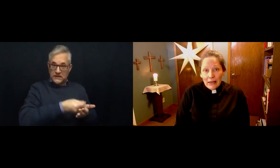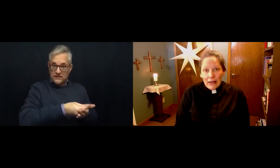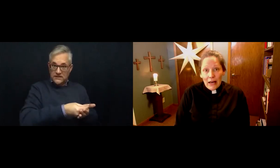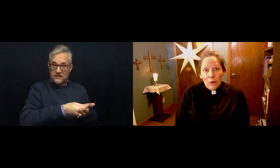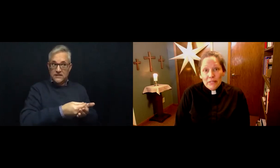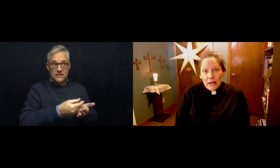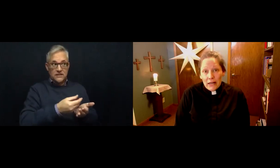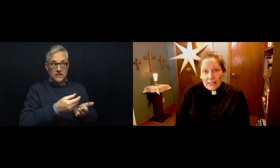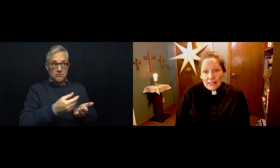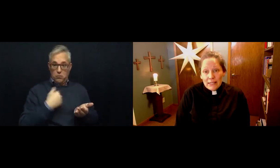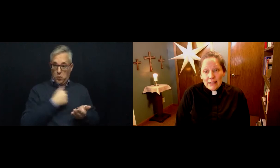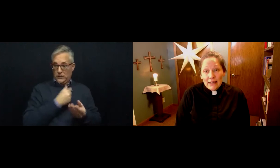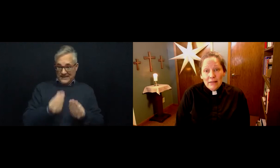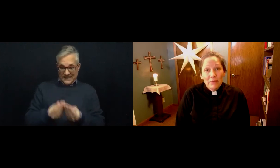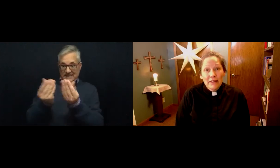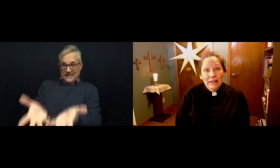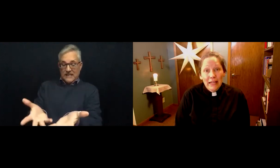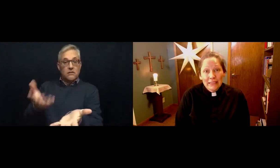Helps us be connected.